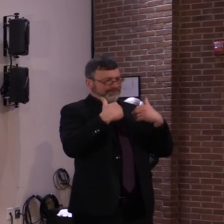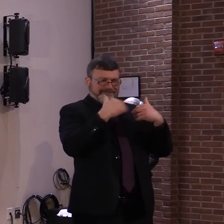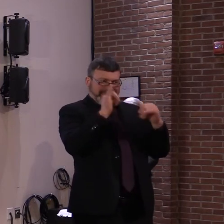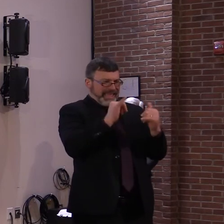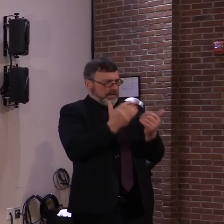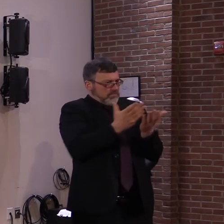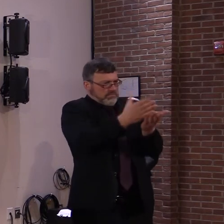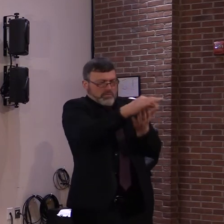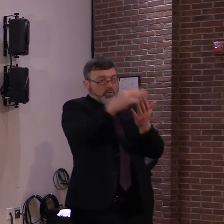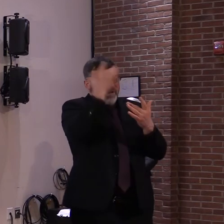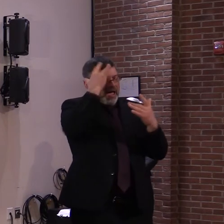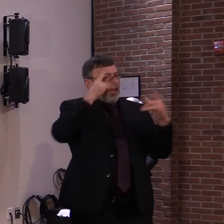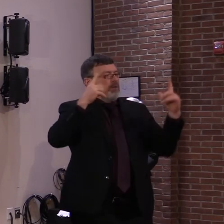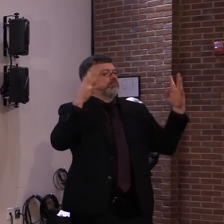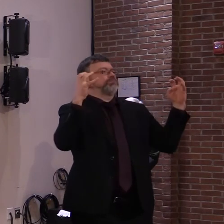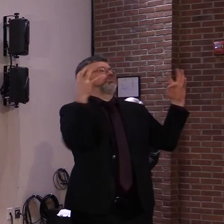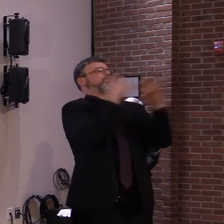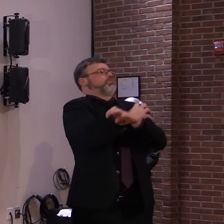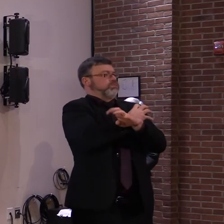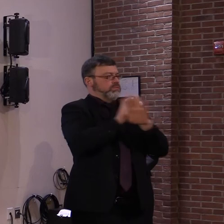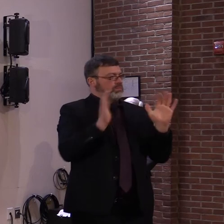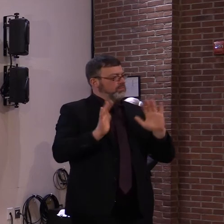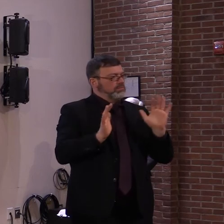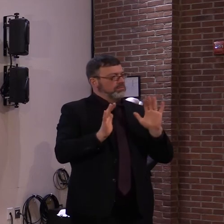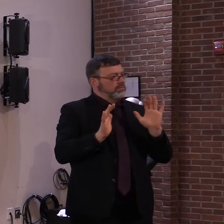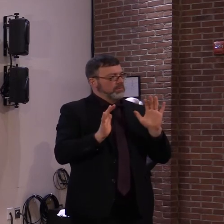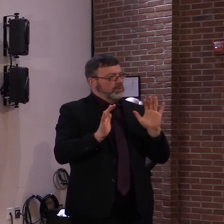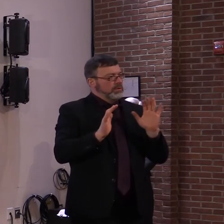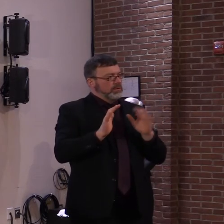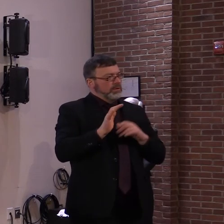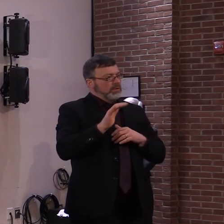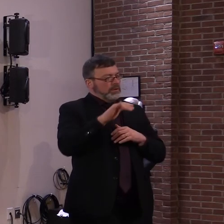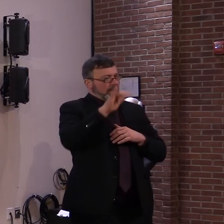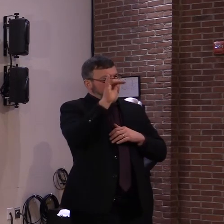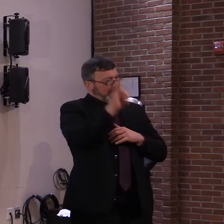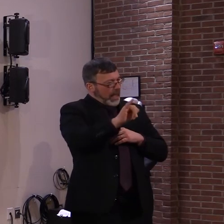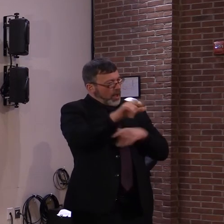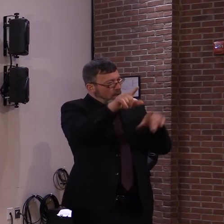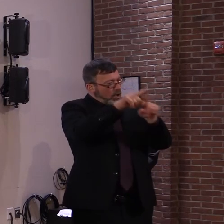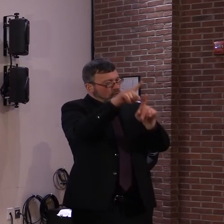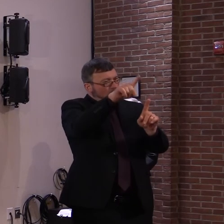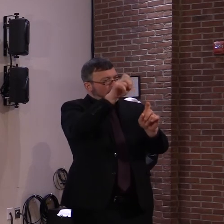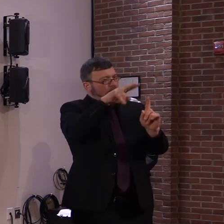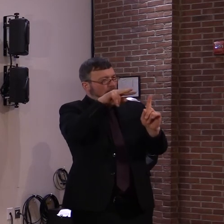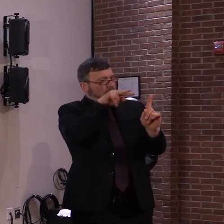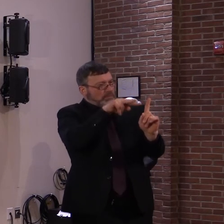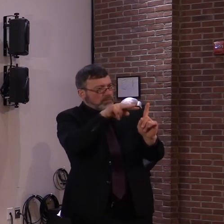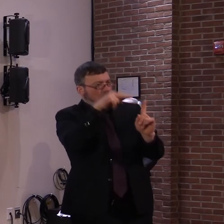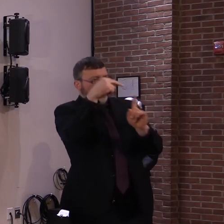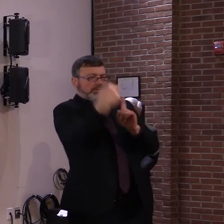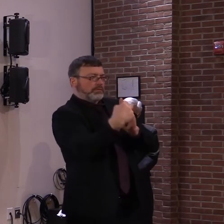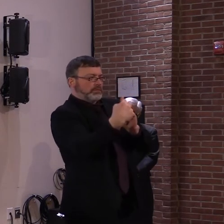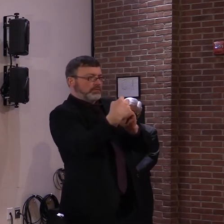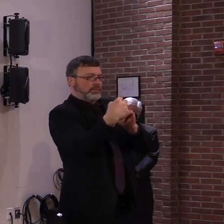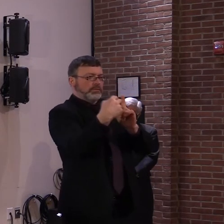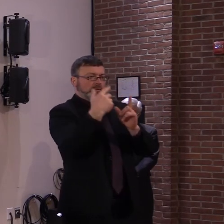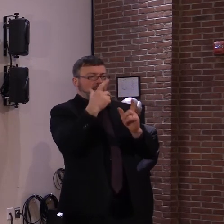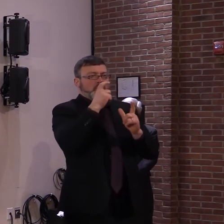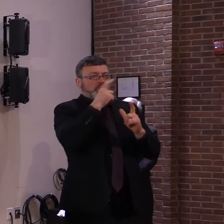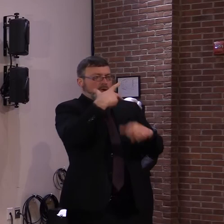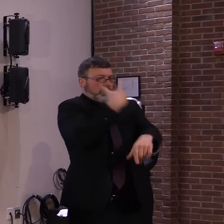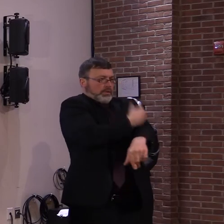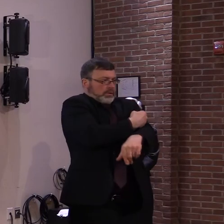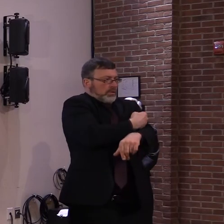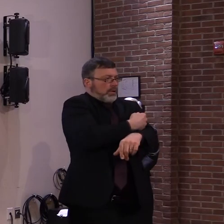Also, that perception about the side effects, I assume that's a perception based on sort of reading